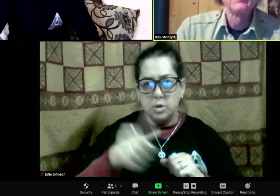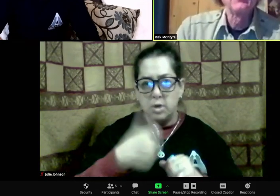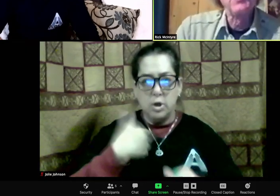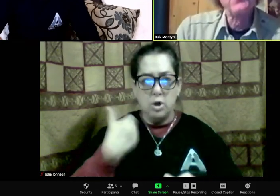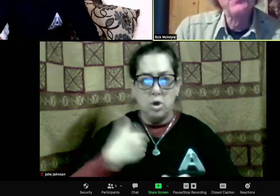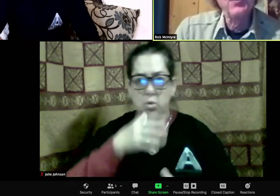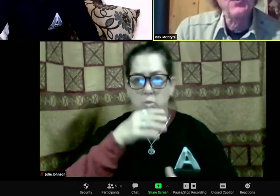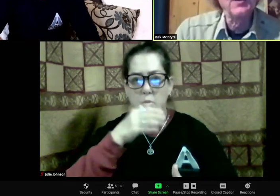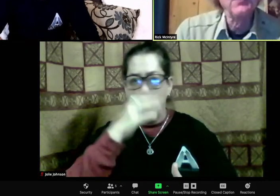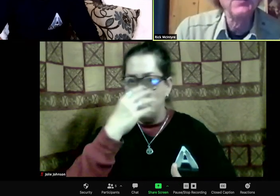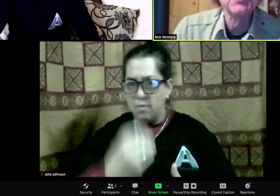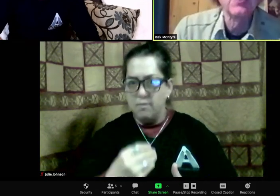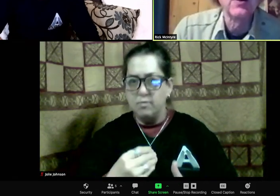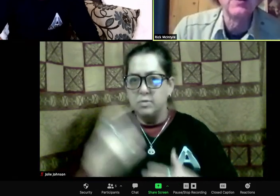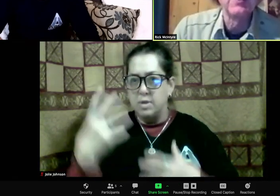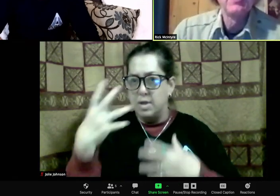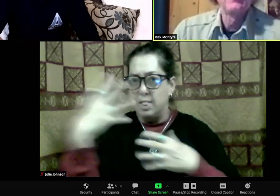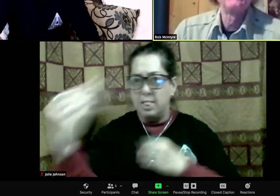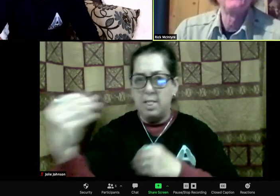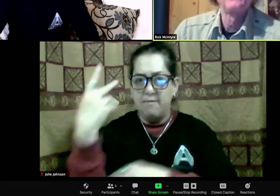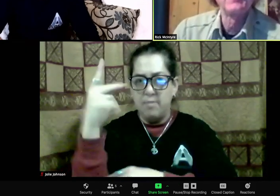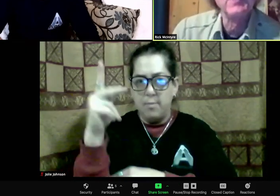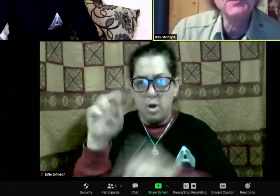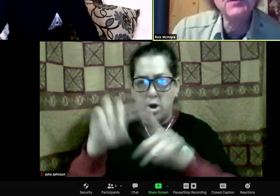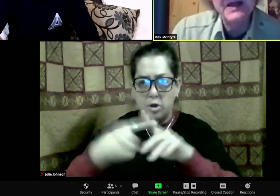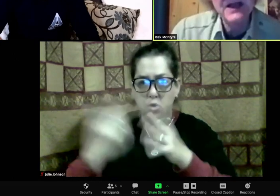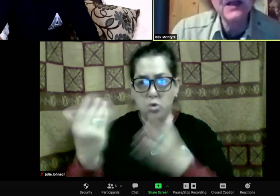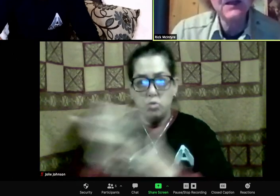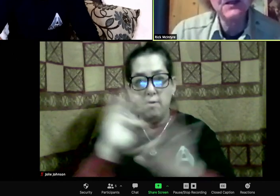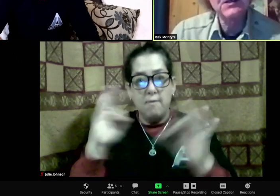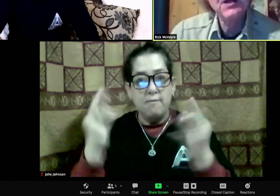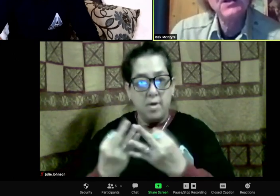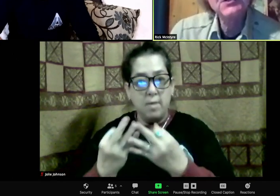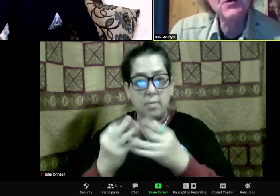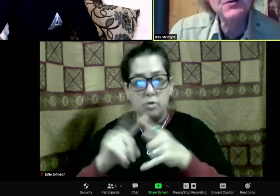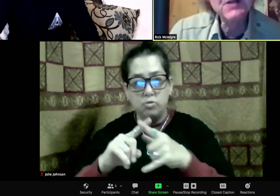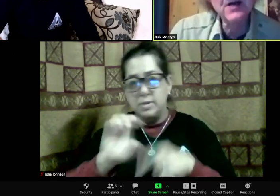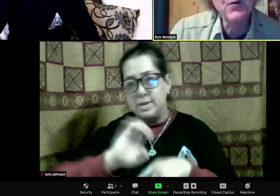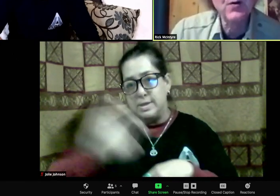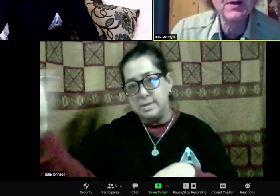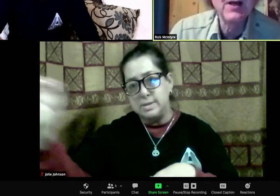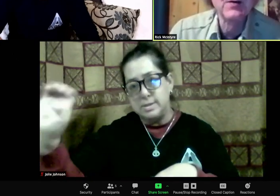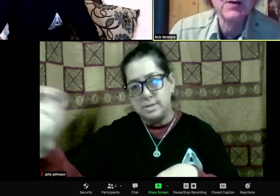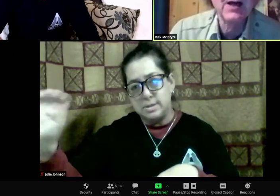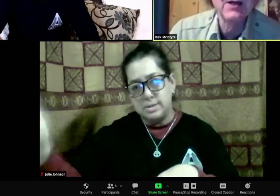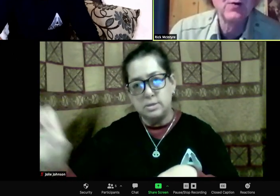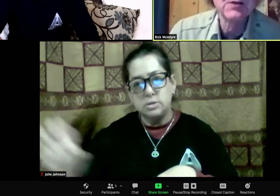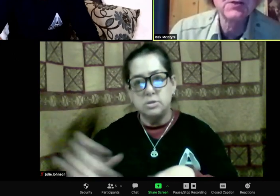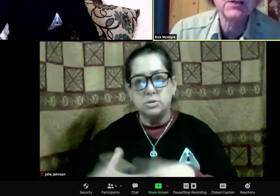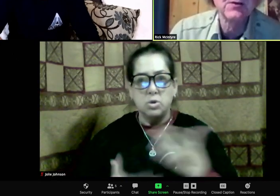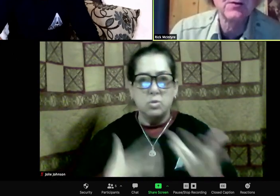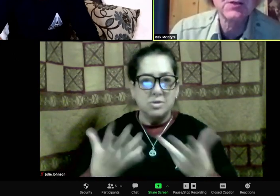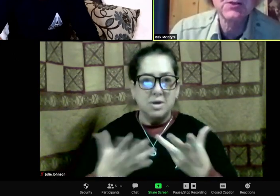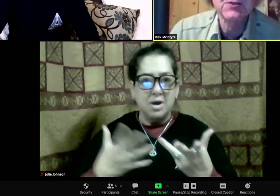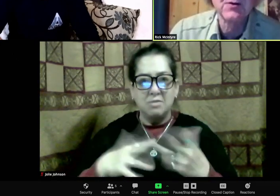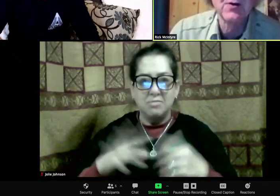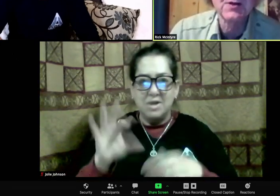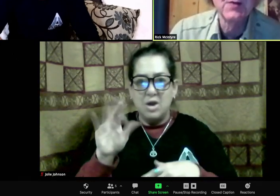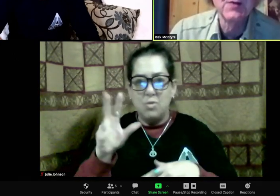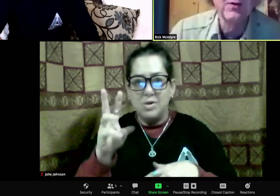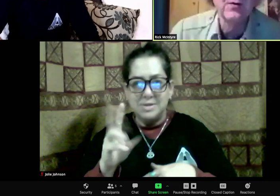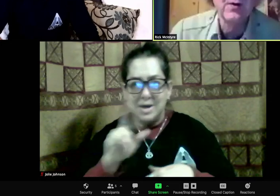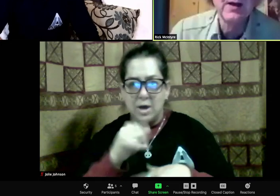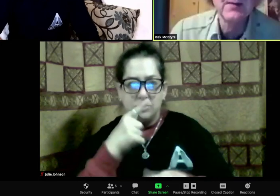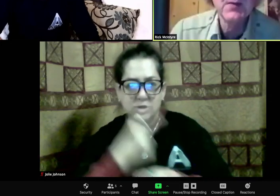sister that didn't get along so well. And there was a period where it looked like they were the only